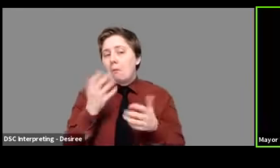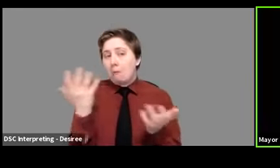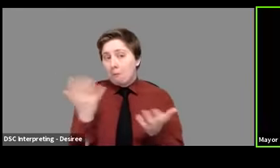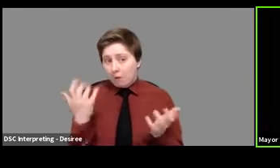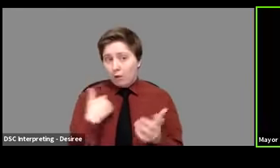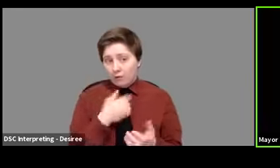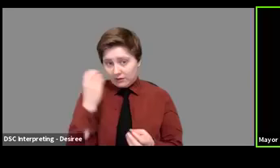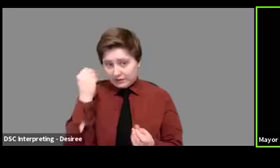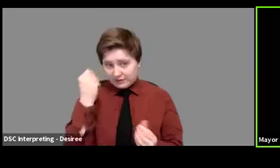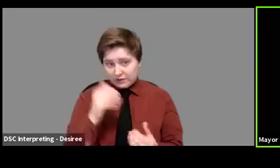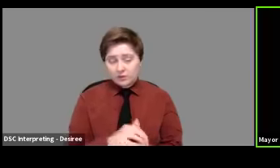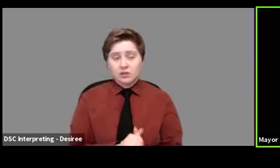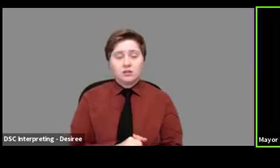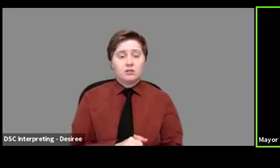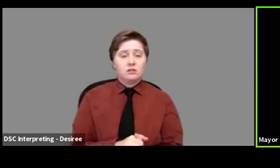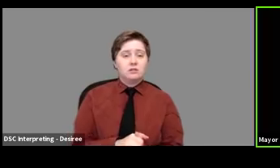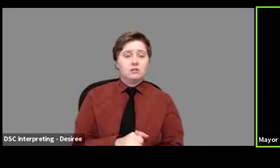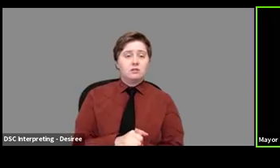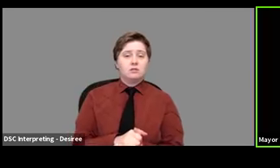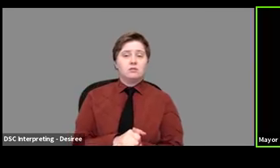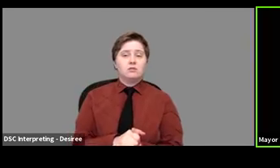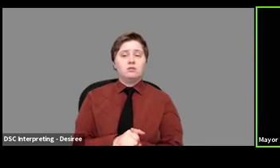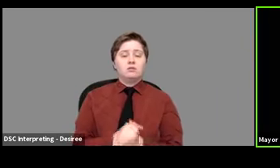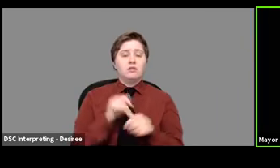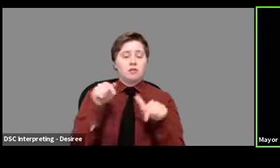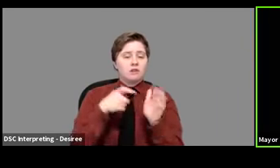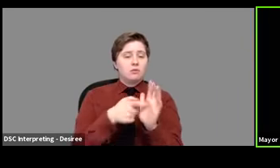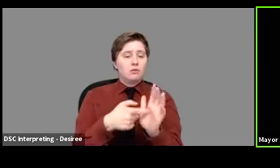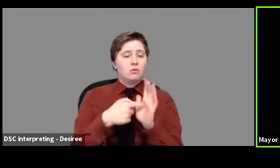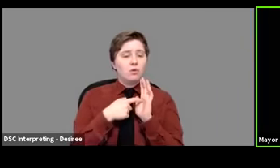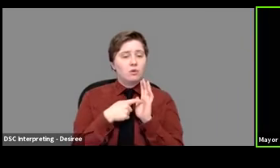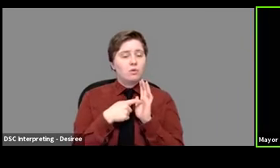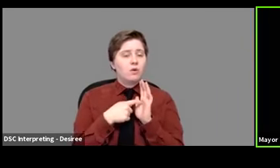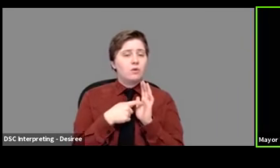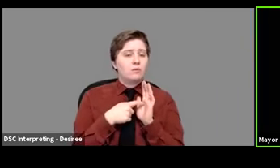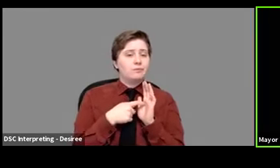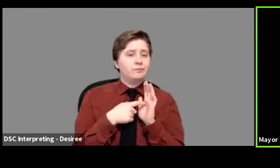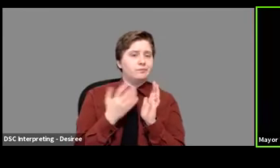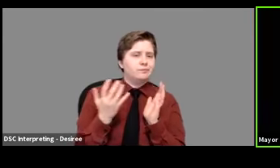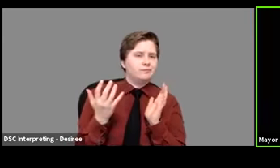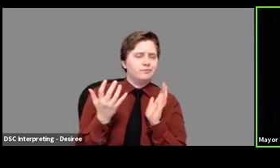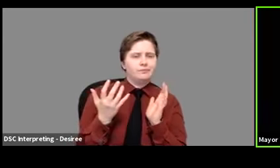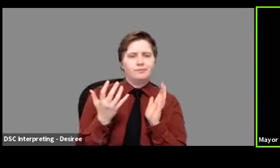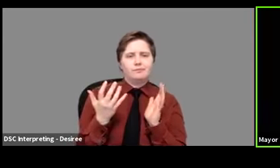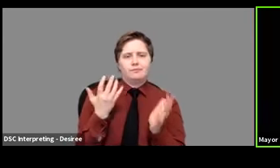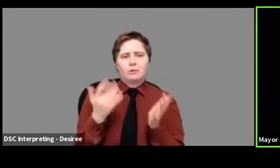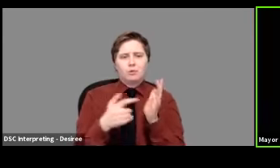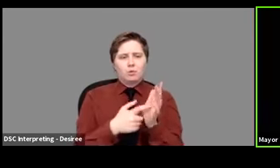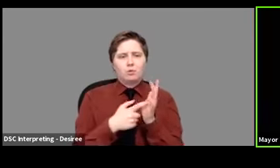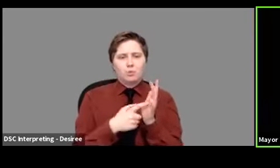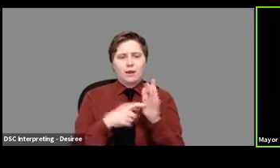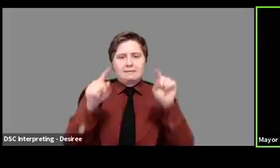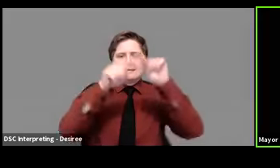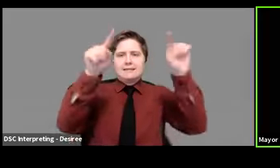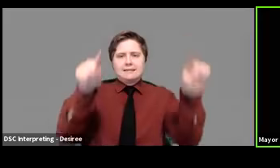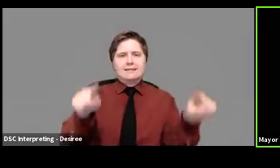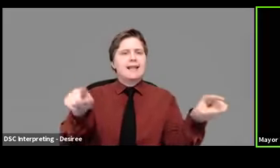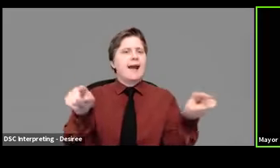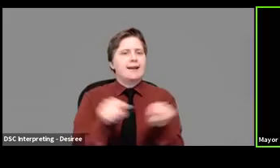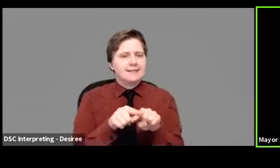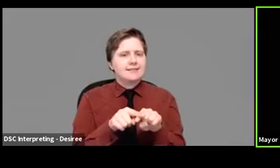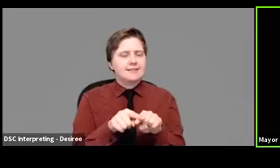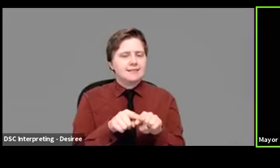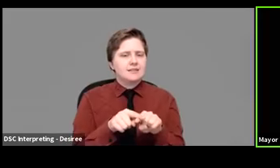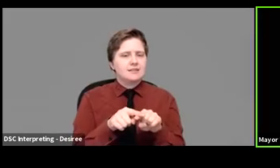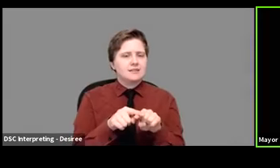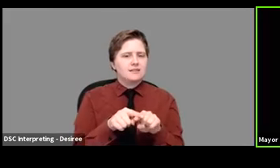would consider, uh, would be requiring, uh, you know, perhaps requiring signage, uh, at